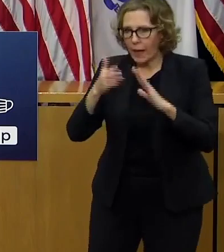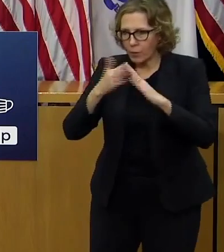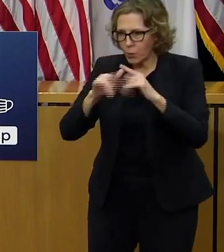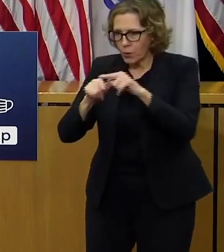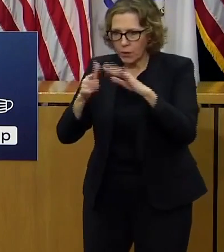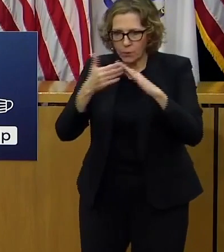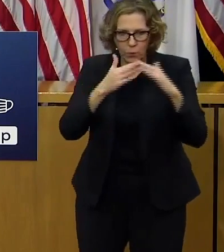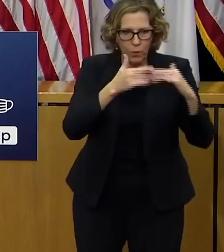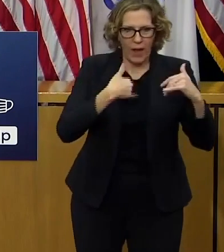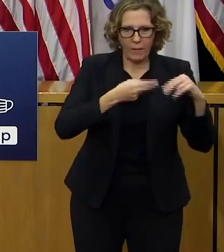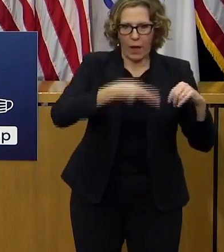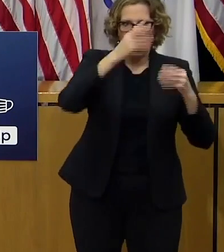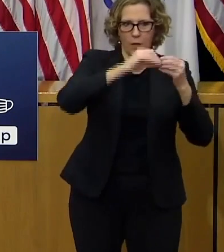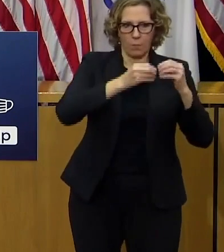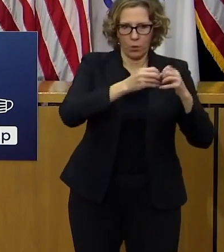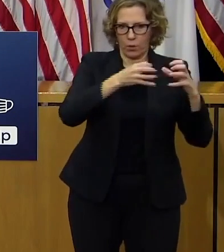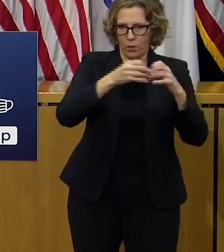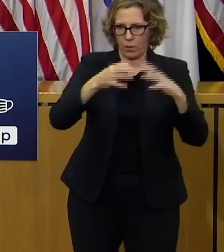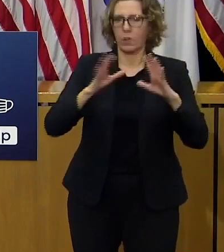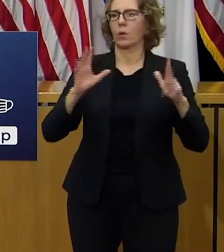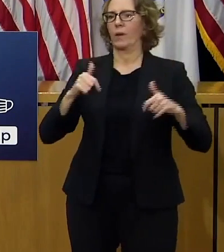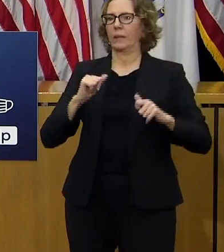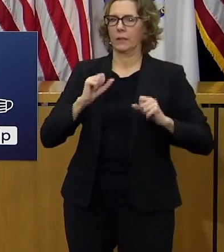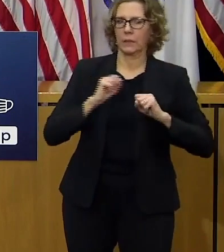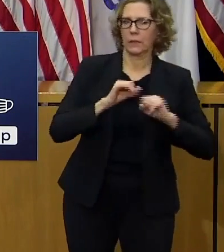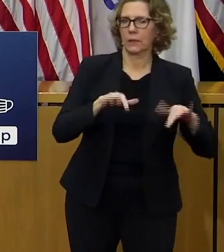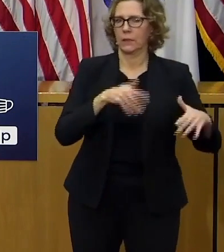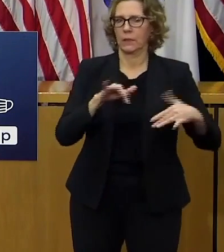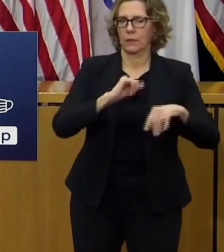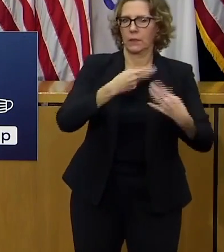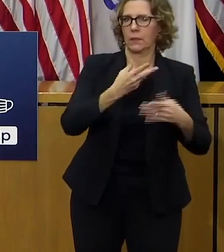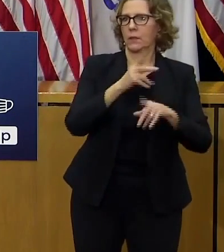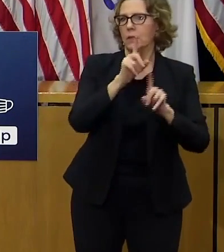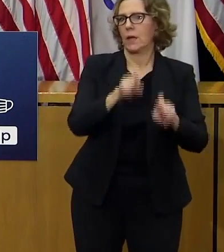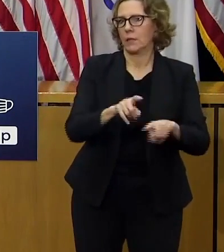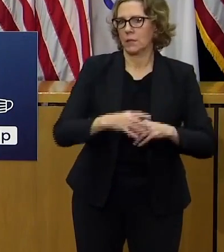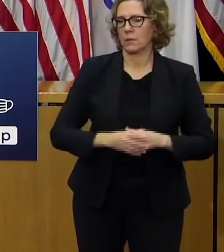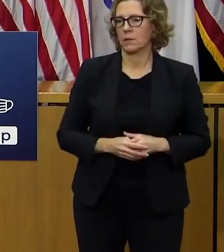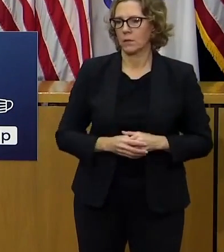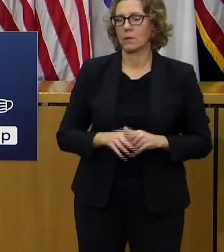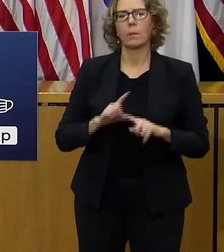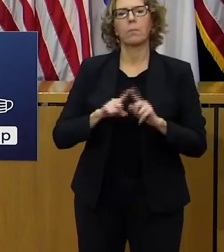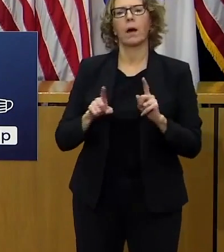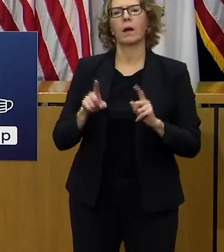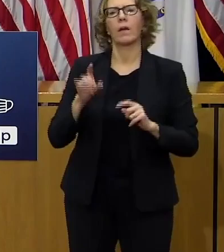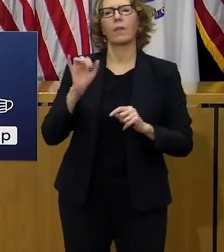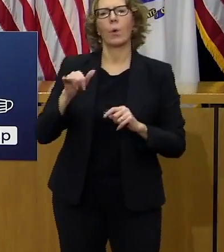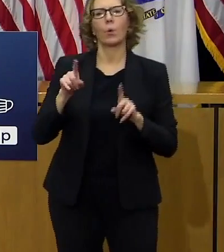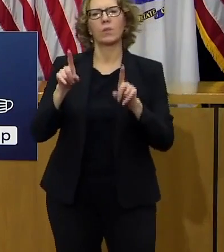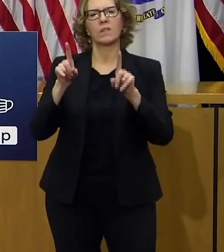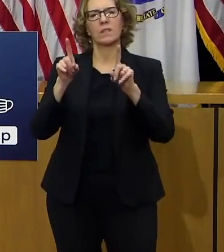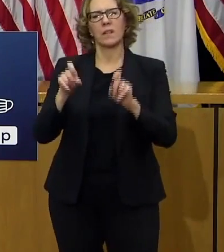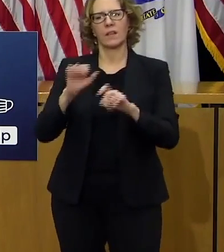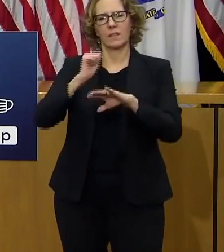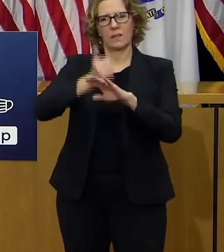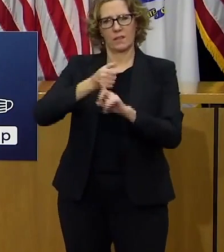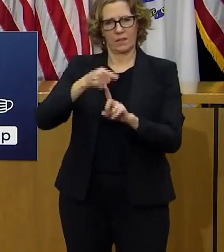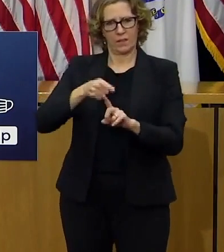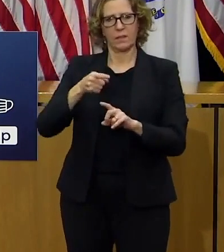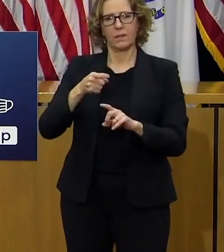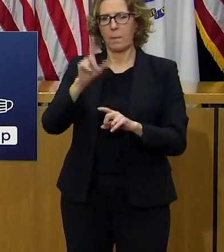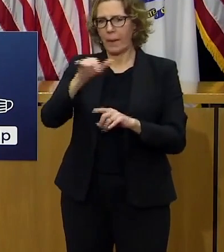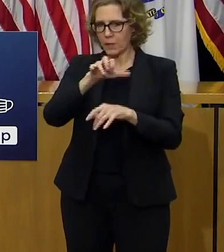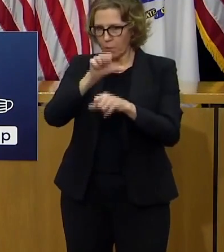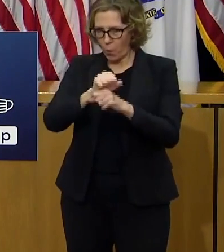access issues um one of things i'd say about the project beacon site is because it's by appointment for people for whom standing on